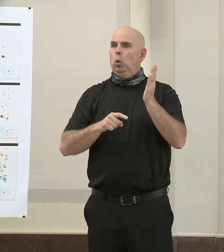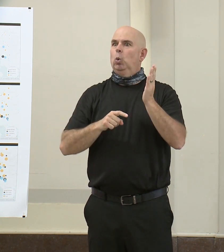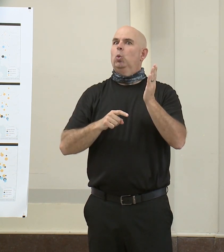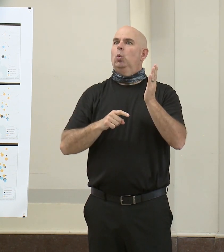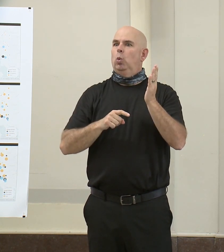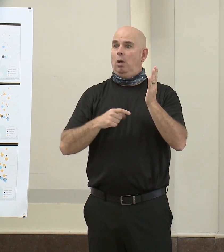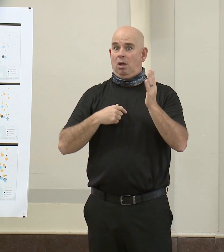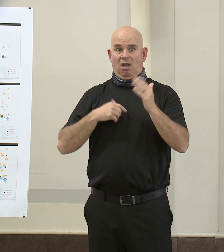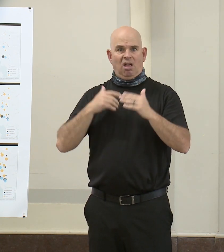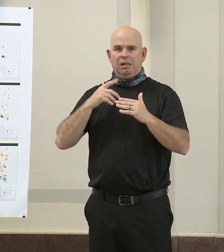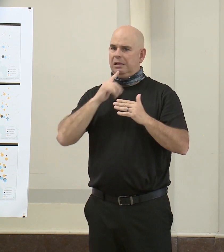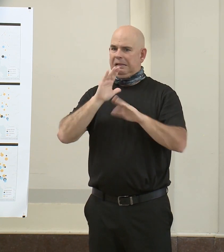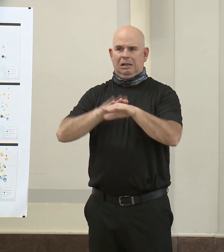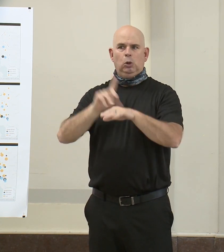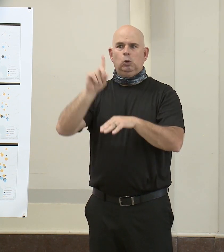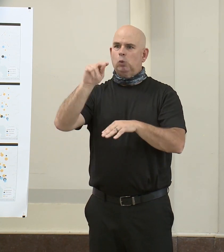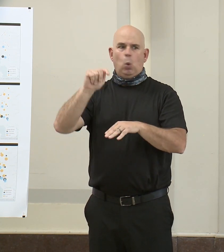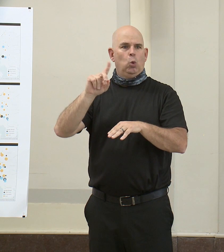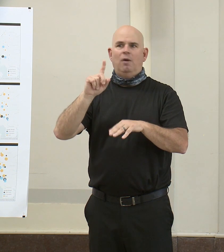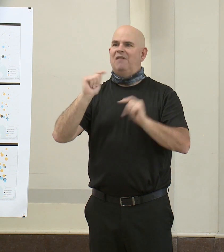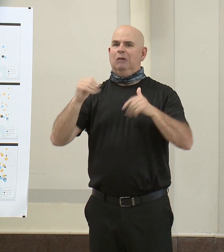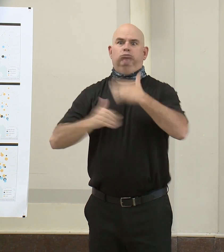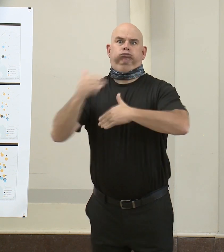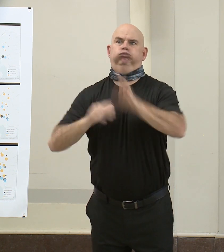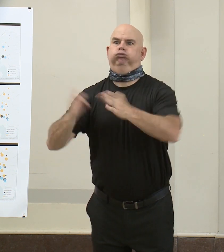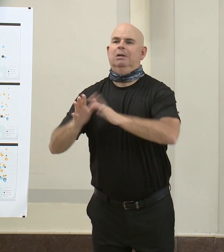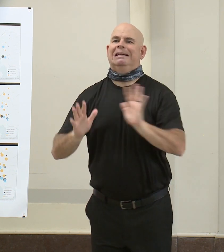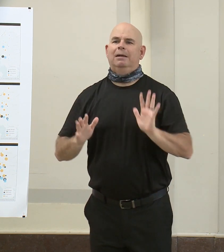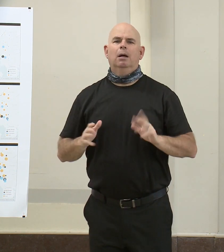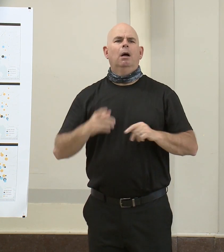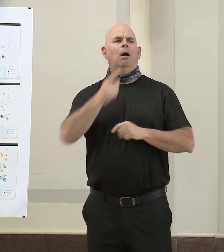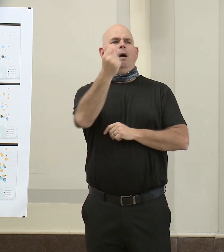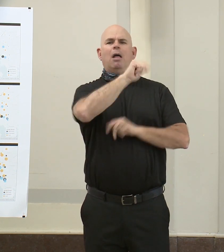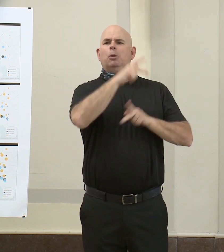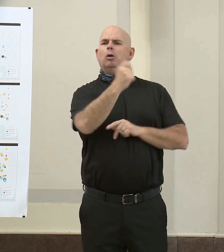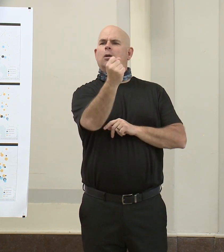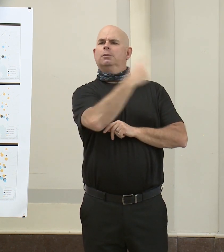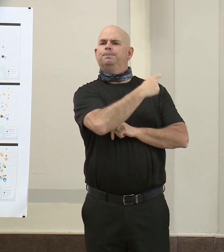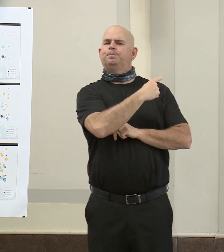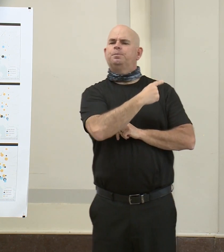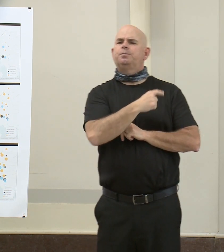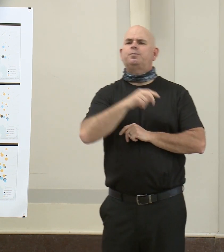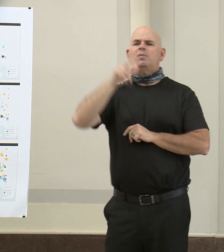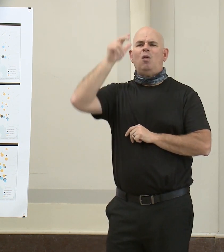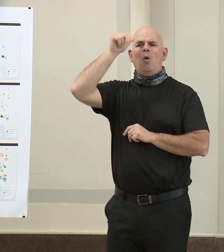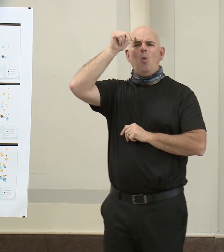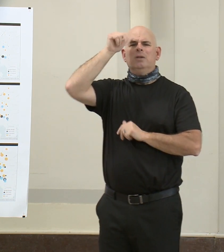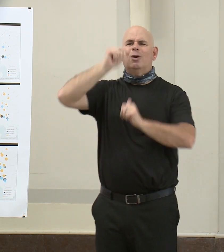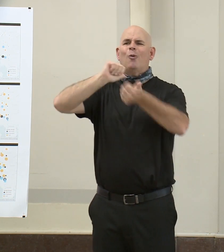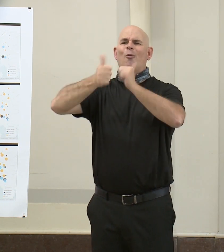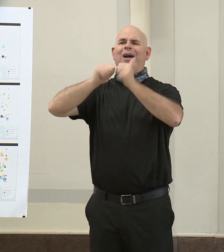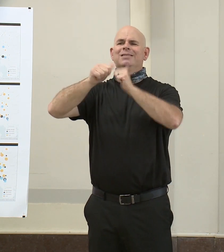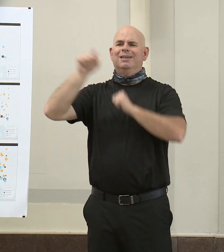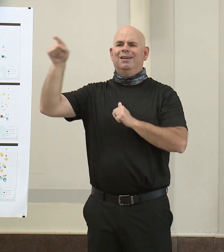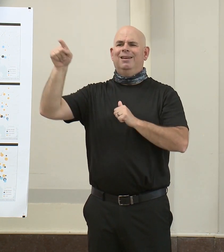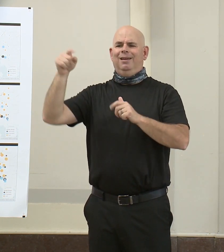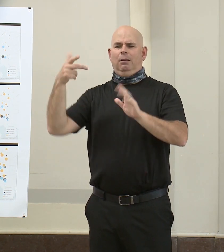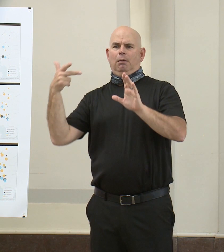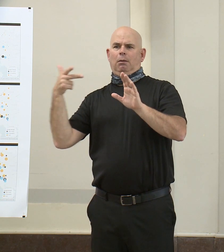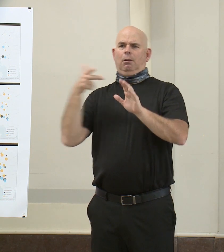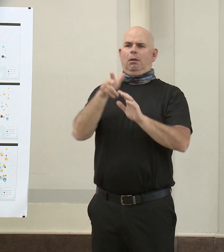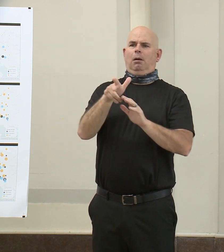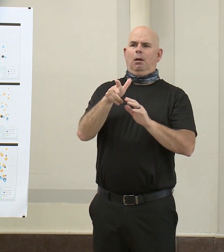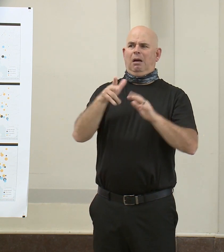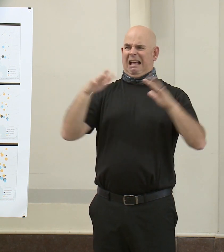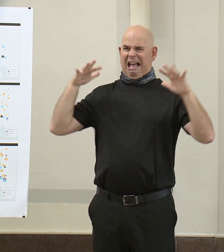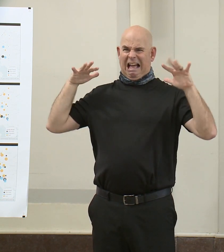It was my understanding that the reason the Pimlico and other sites were drive up was to prevent big crowds there. What kind of